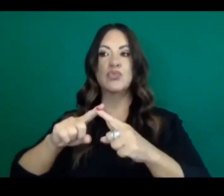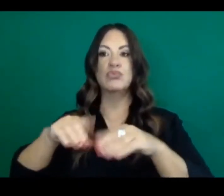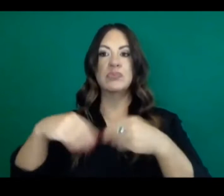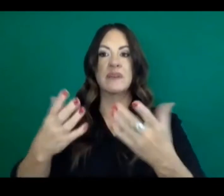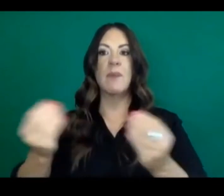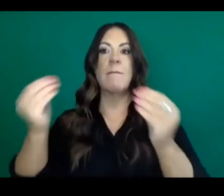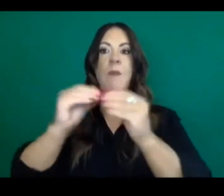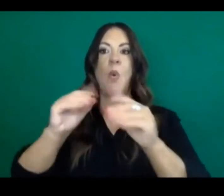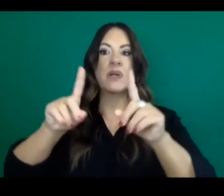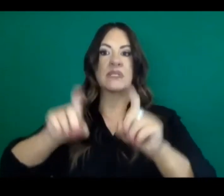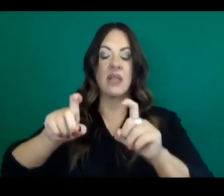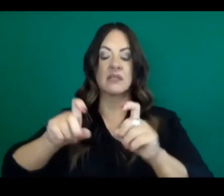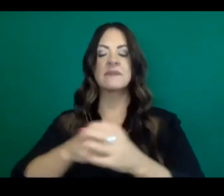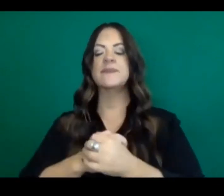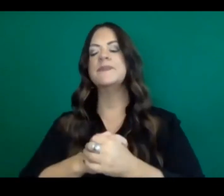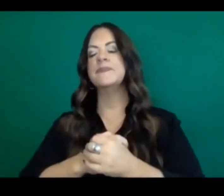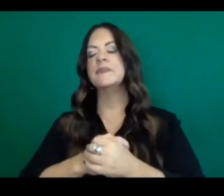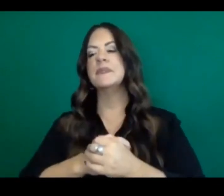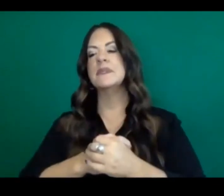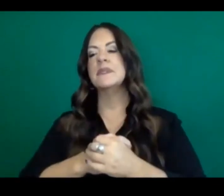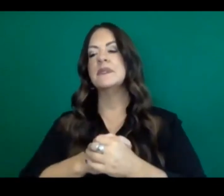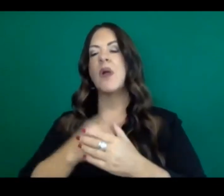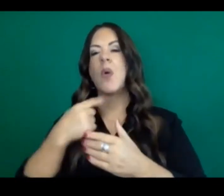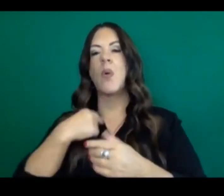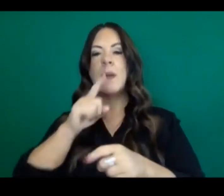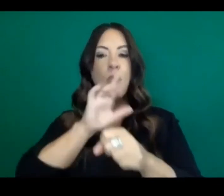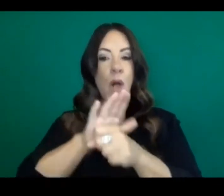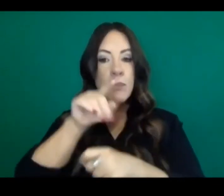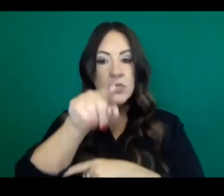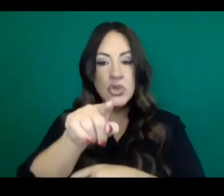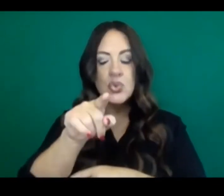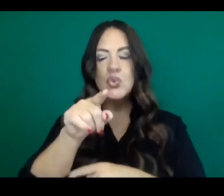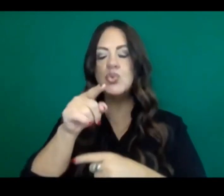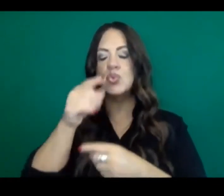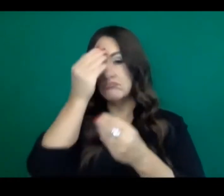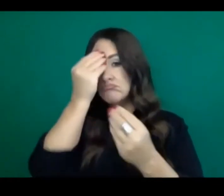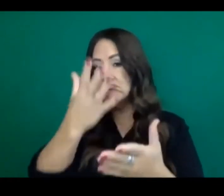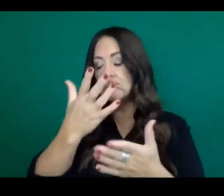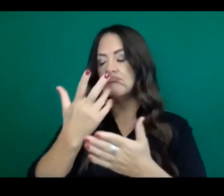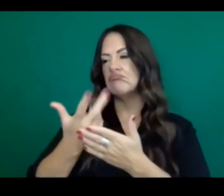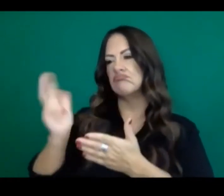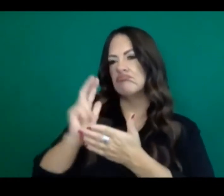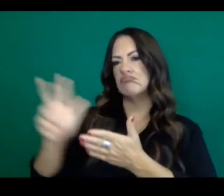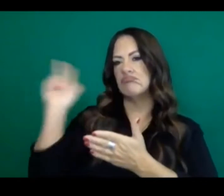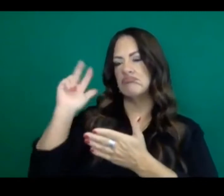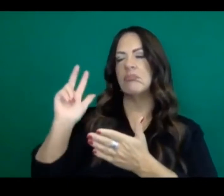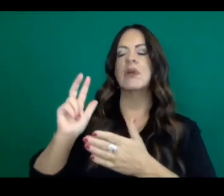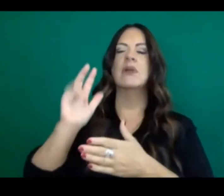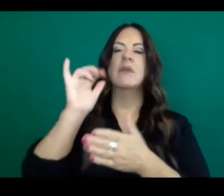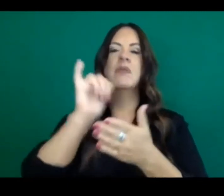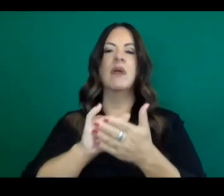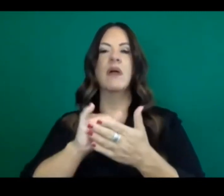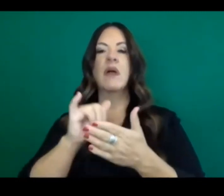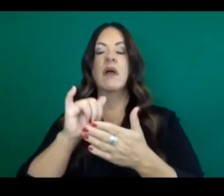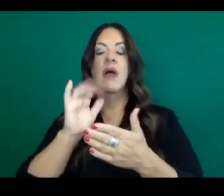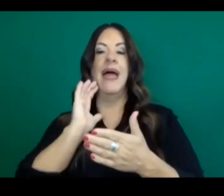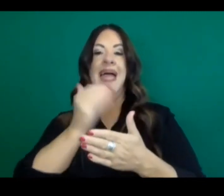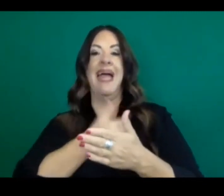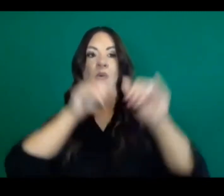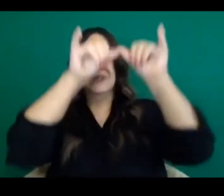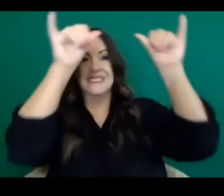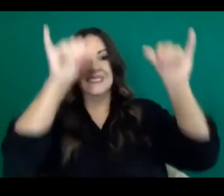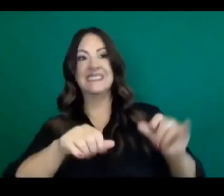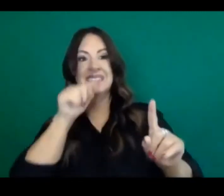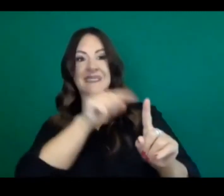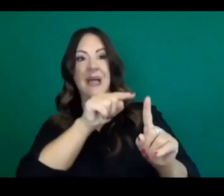committed to you a few weeks back, as we worked through some of the state's data system challenges